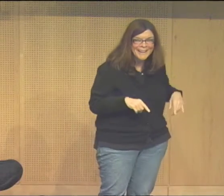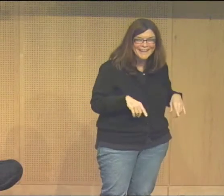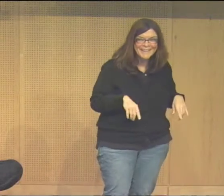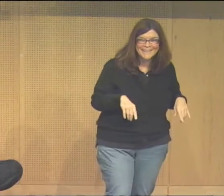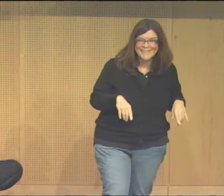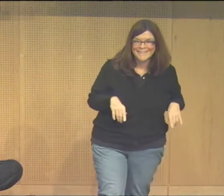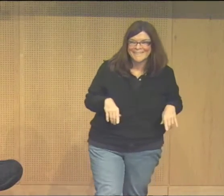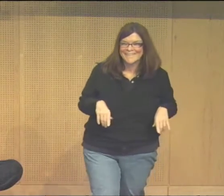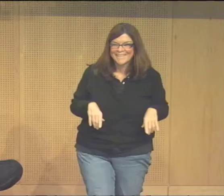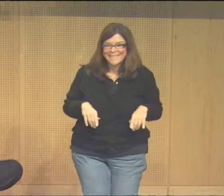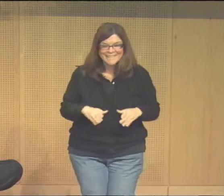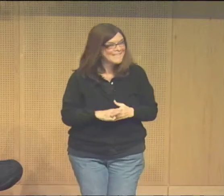one to forty eight